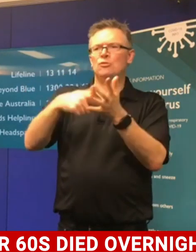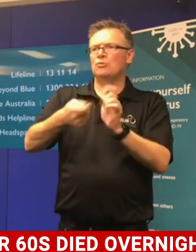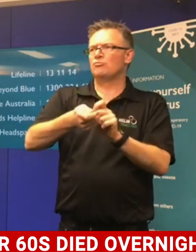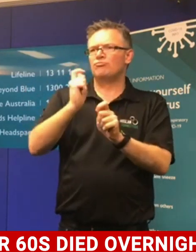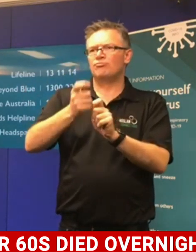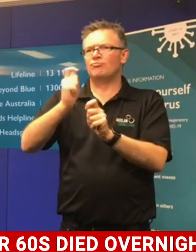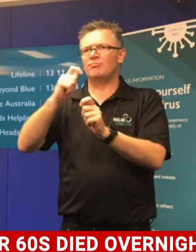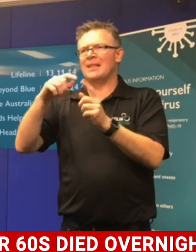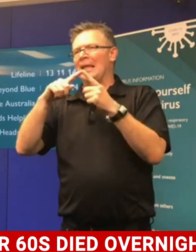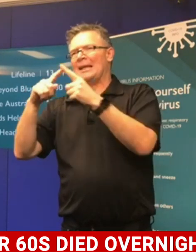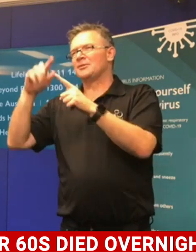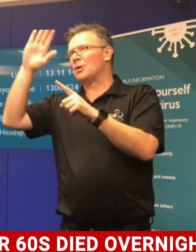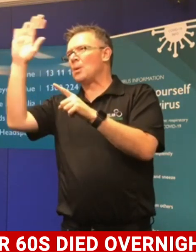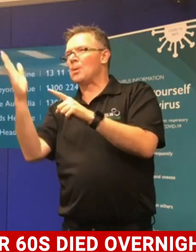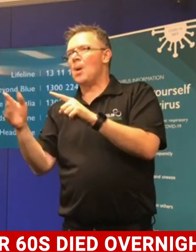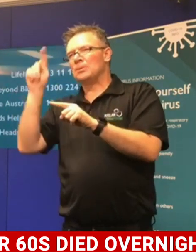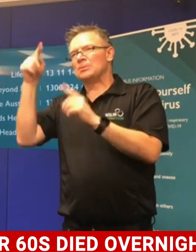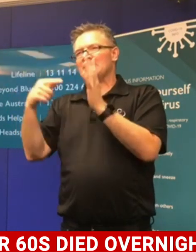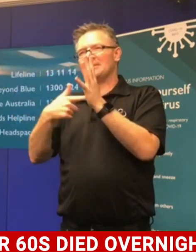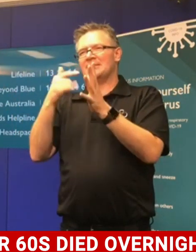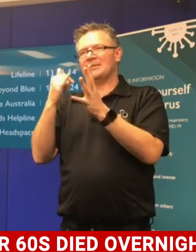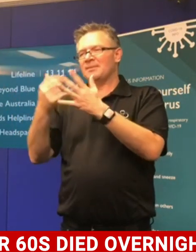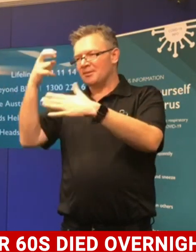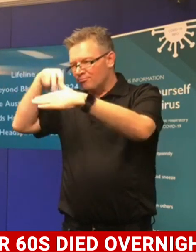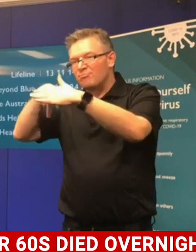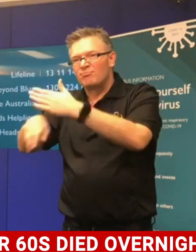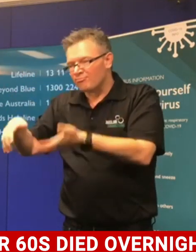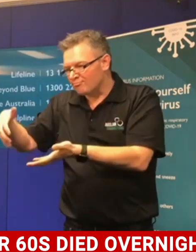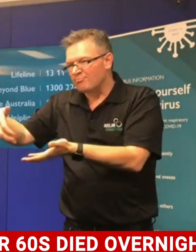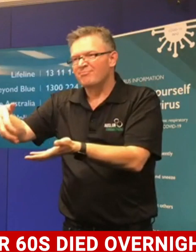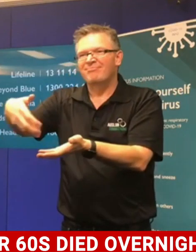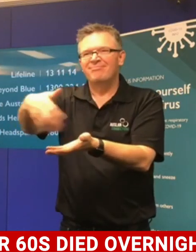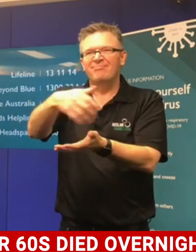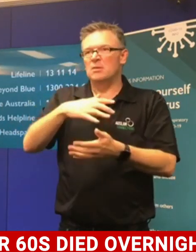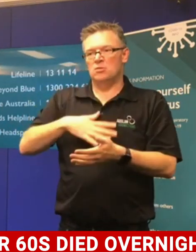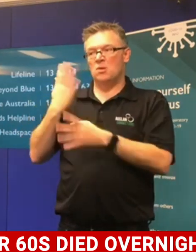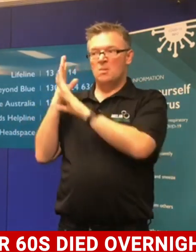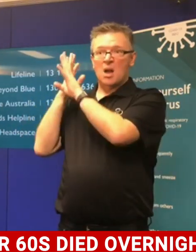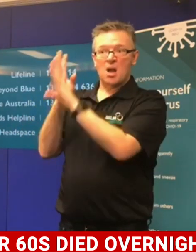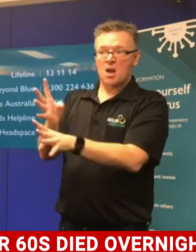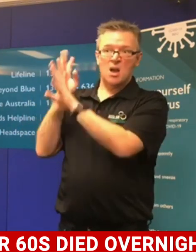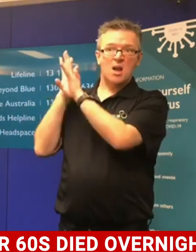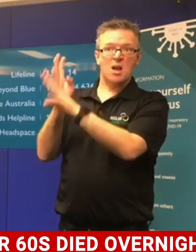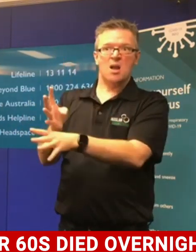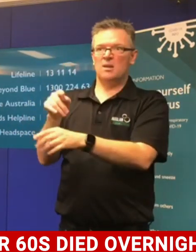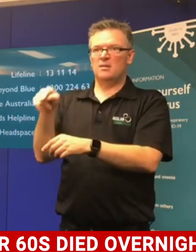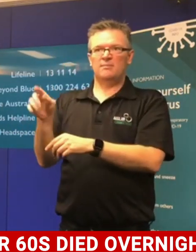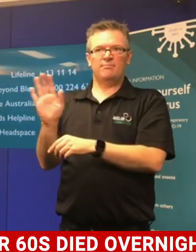east coast predominantly. We don't want to have people travelling around the state nor do we want people